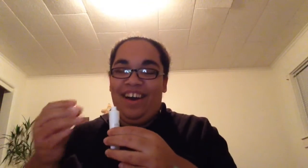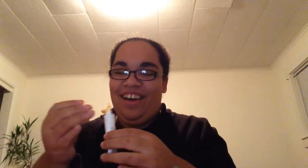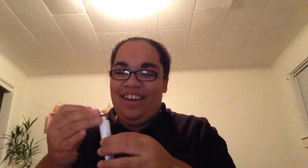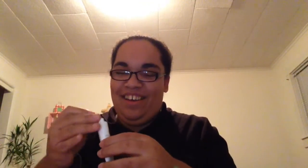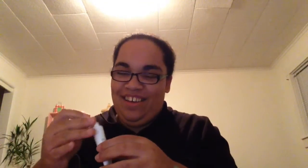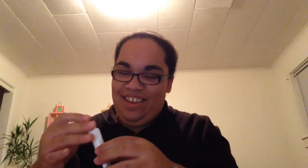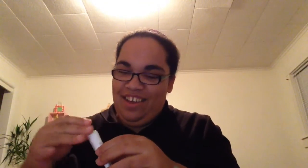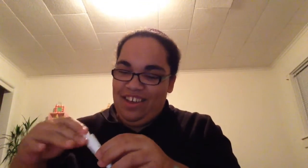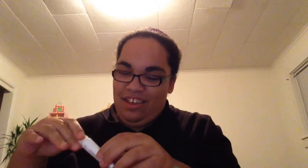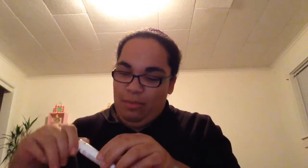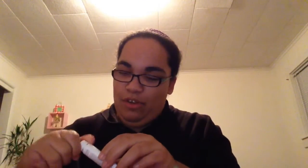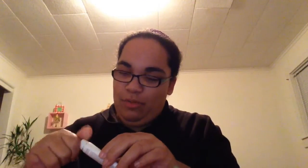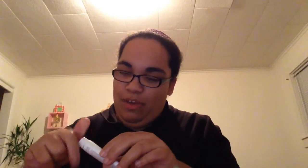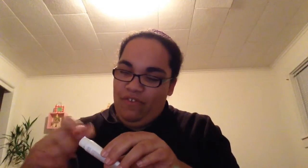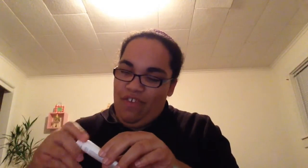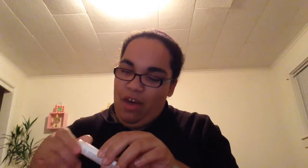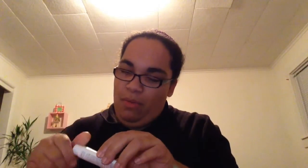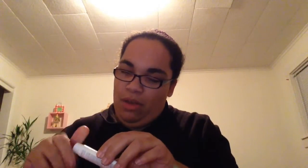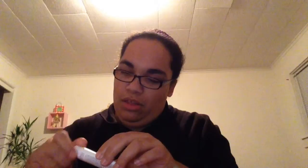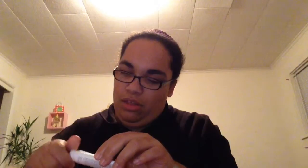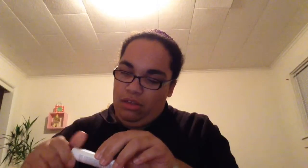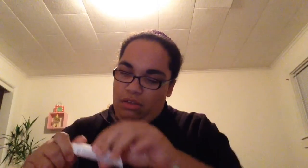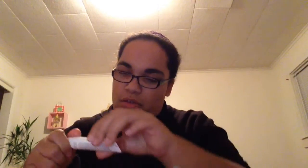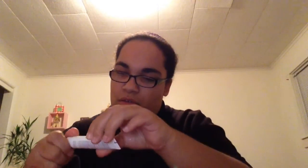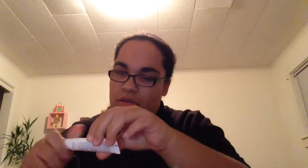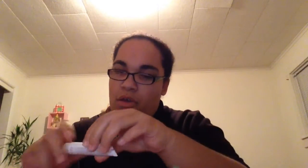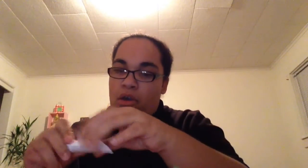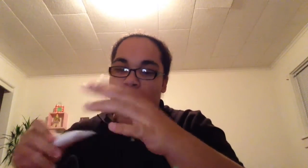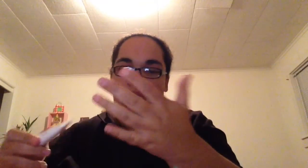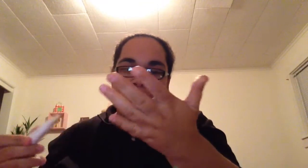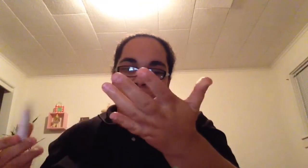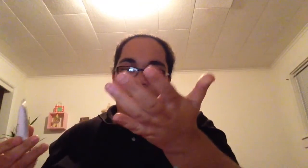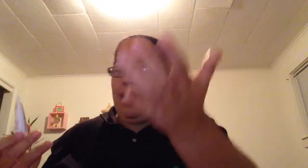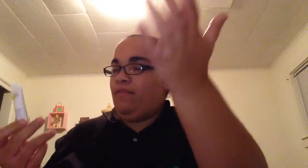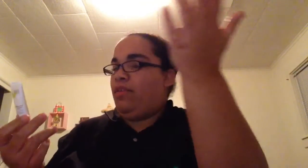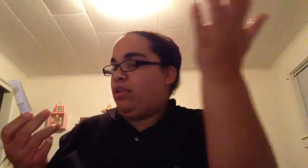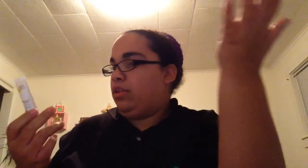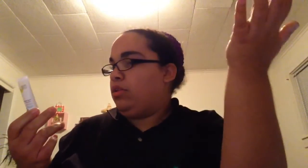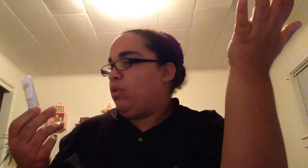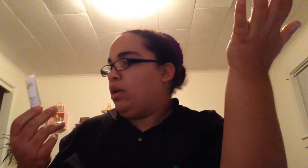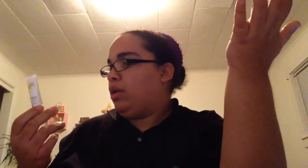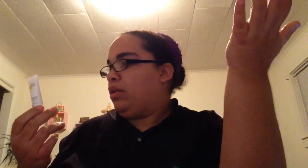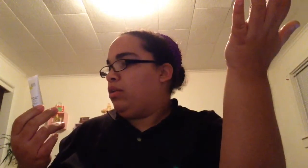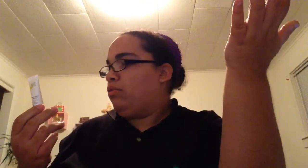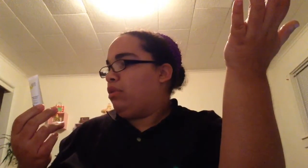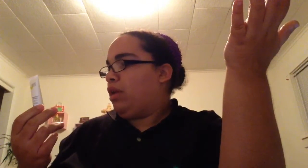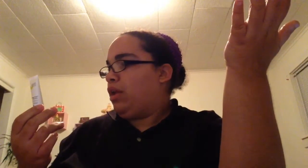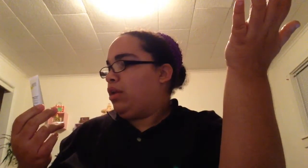I can feel it is so dry and